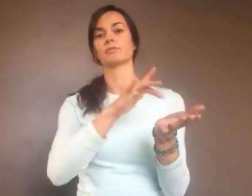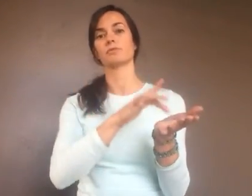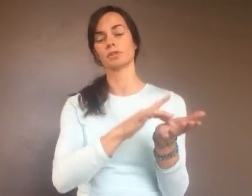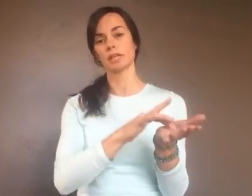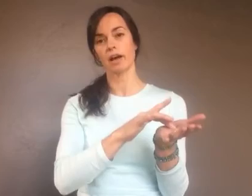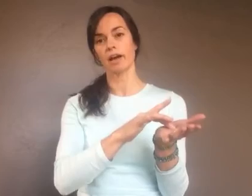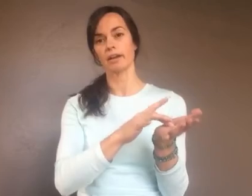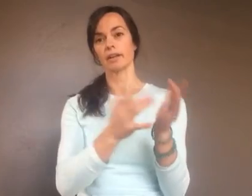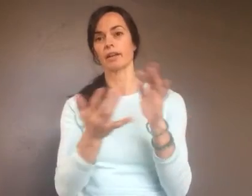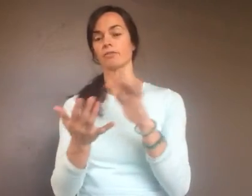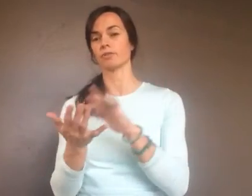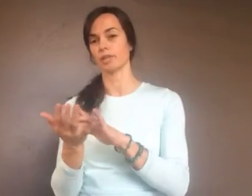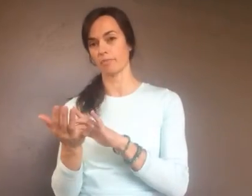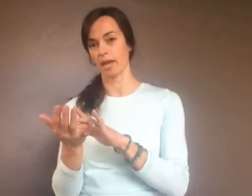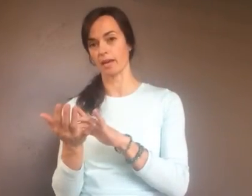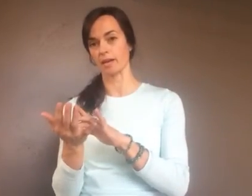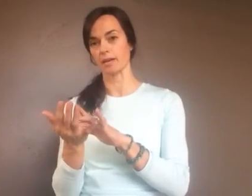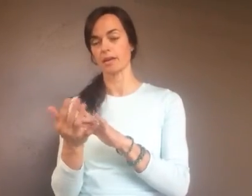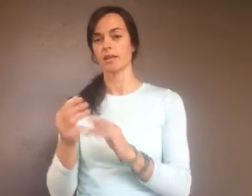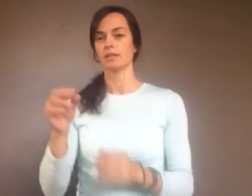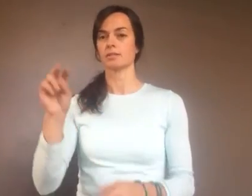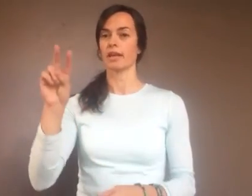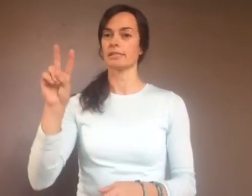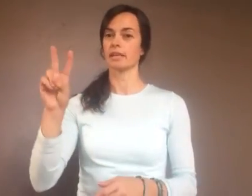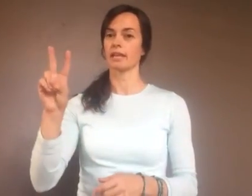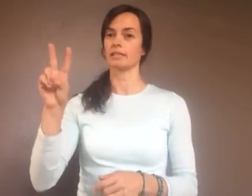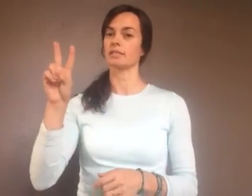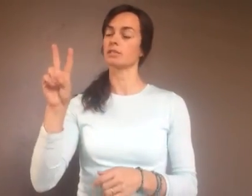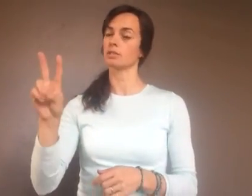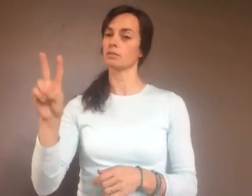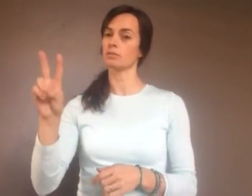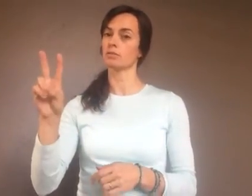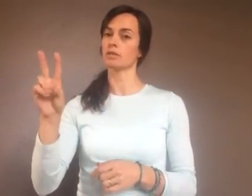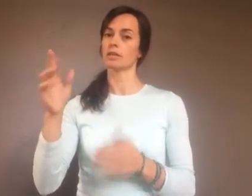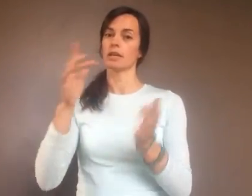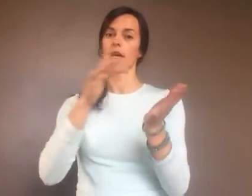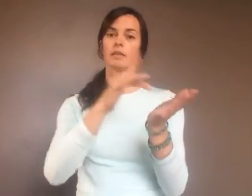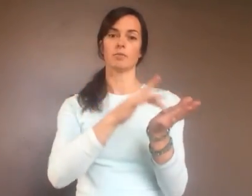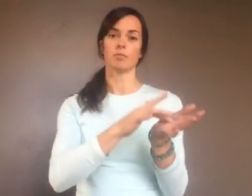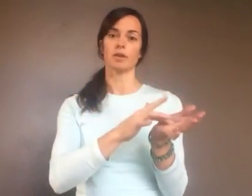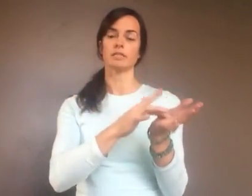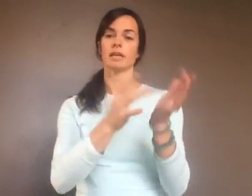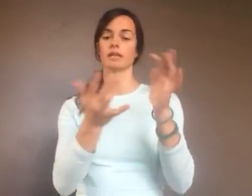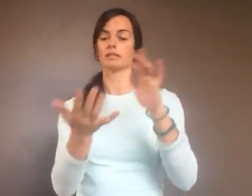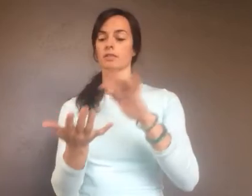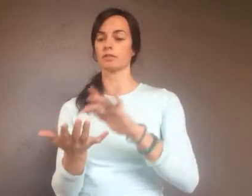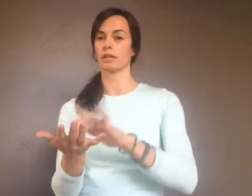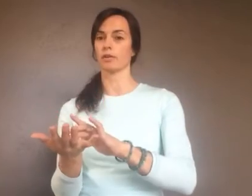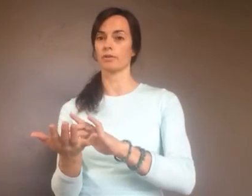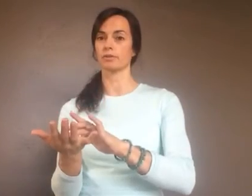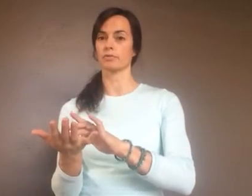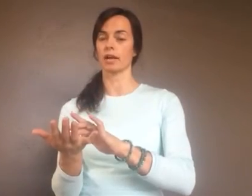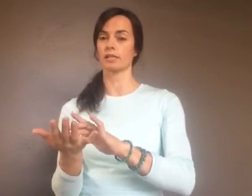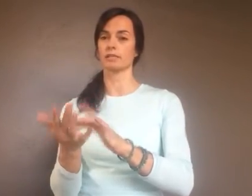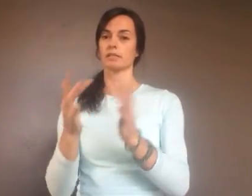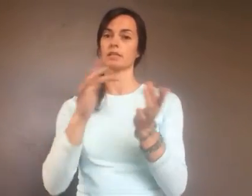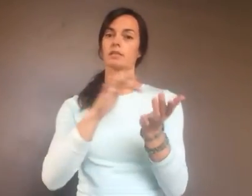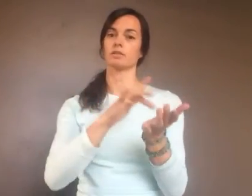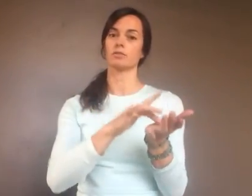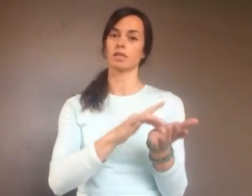fully God and fully man. So that sign is two. And then we point again to those nail holes of Christ, the two